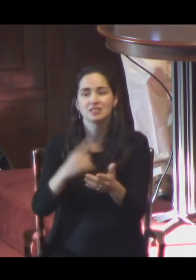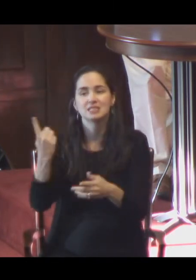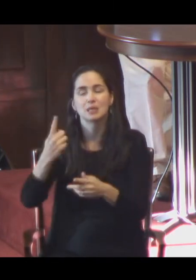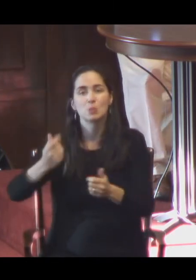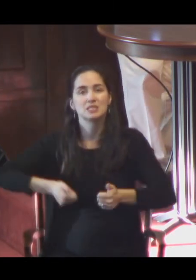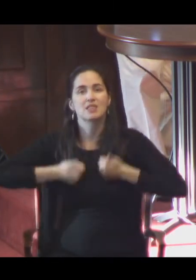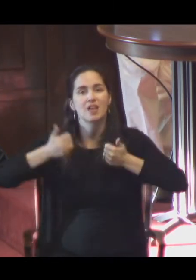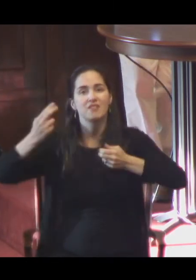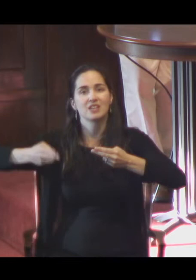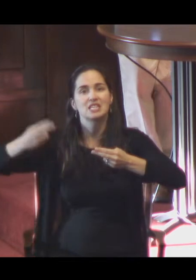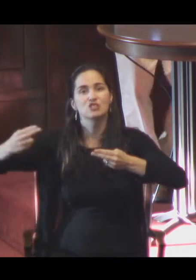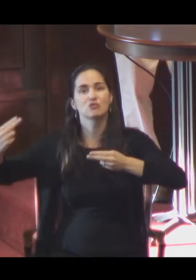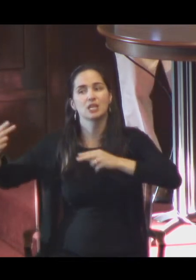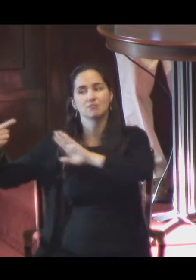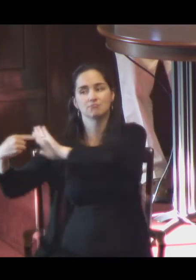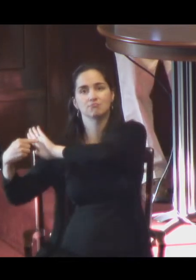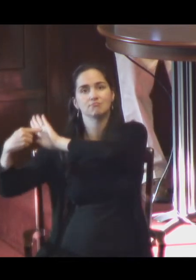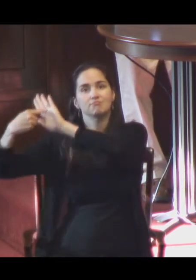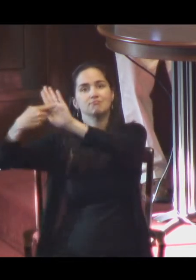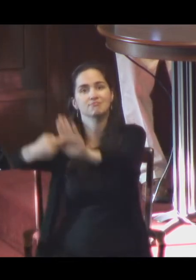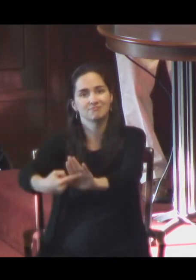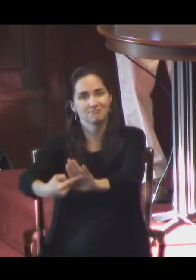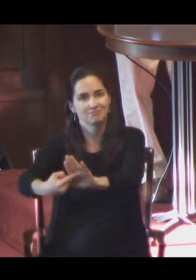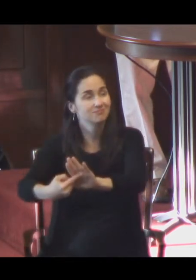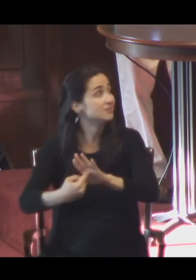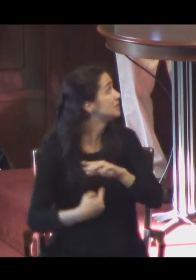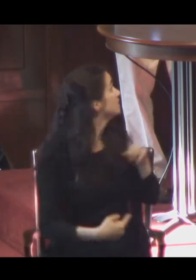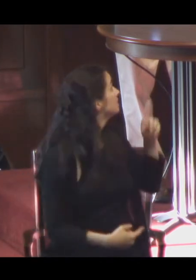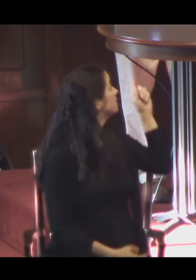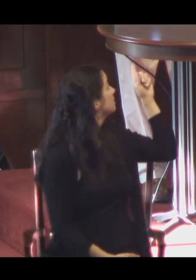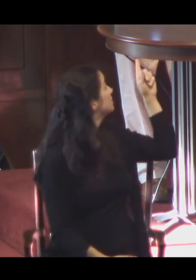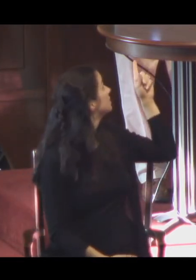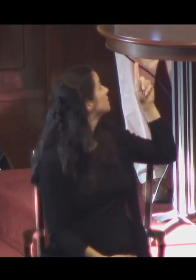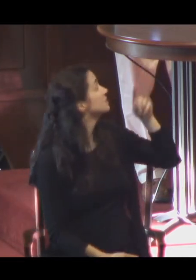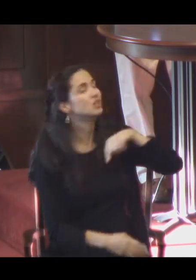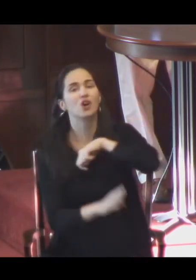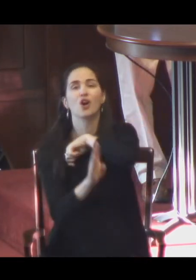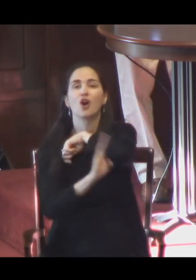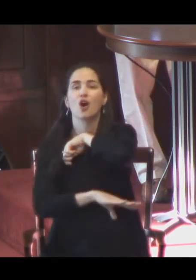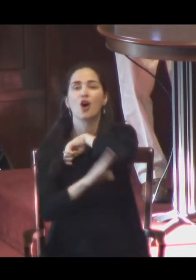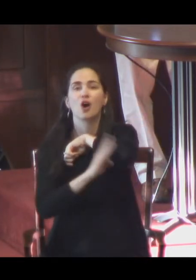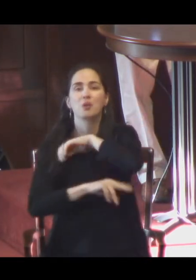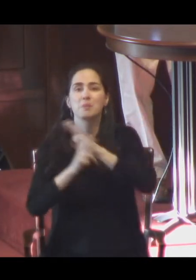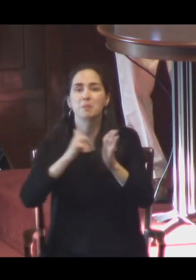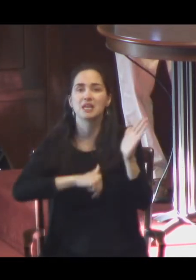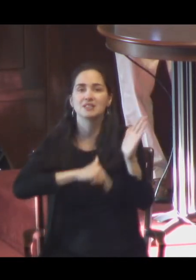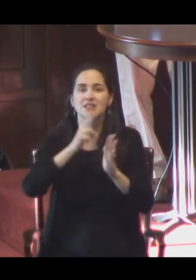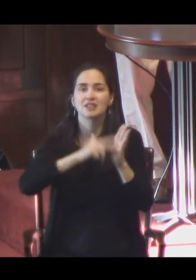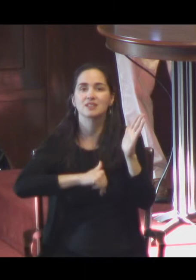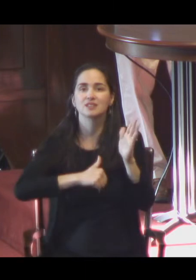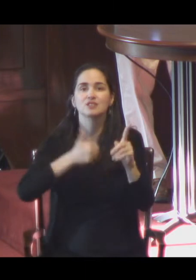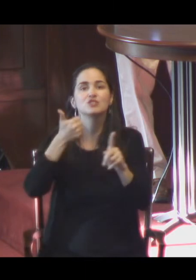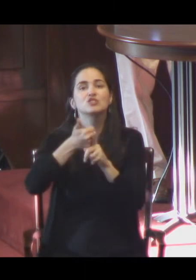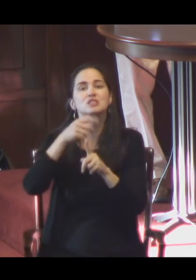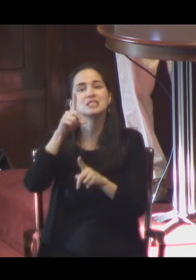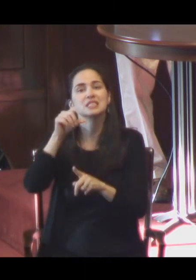is my autumn painting. And the woman who posed for this is the dean of students at Northeastern University, Betty Freeman.